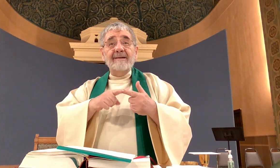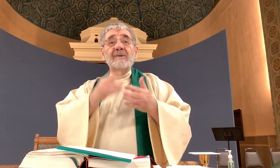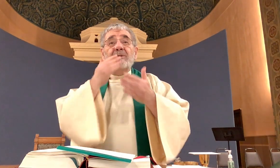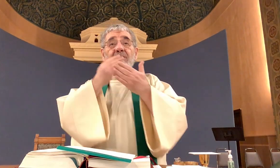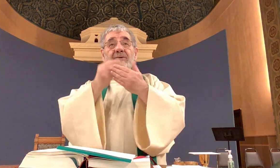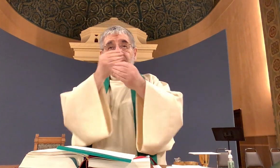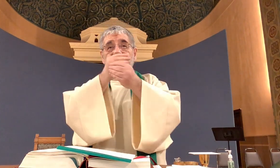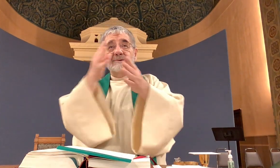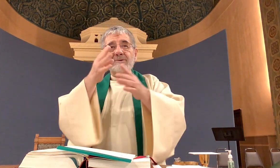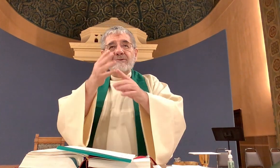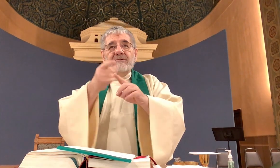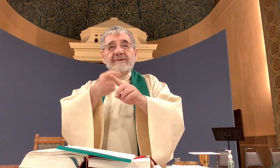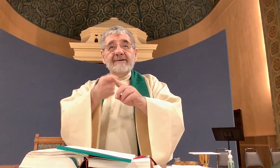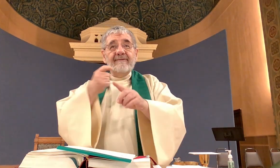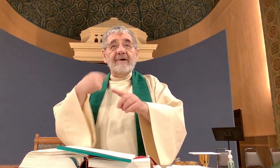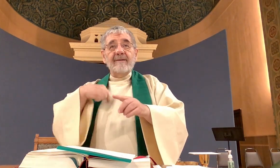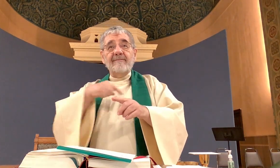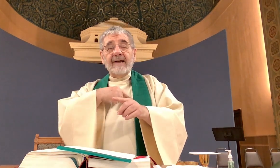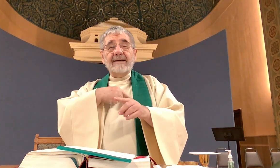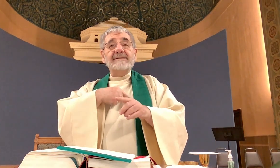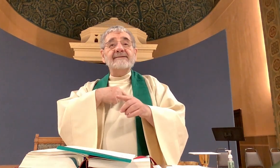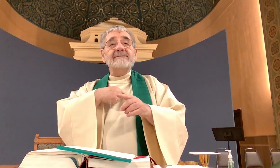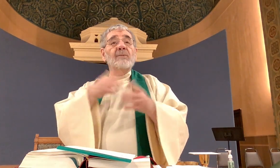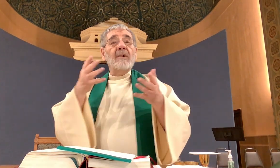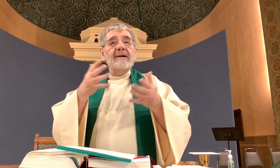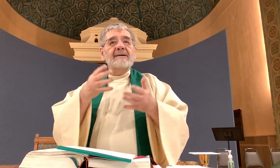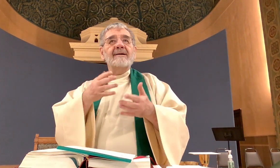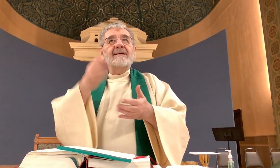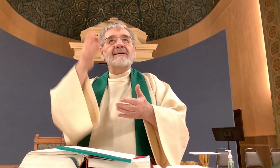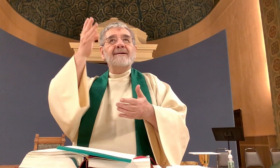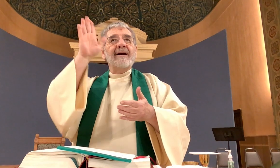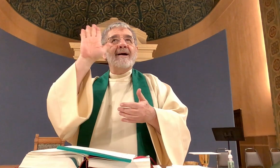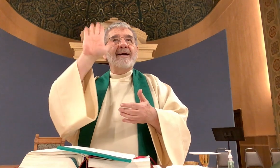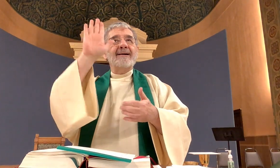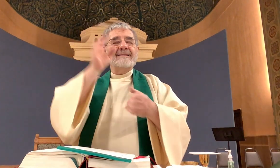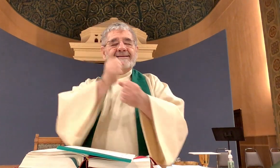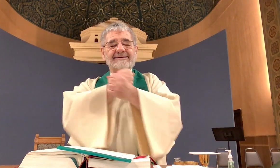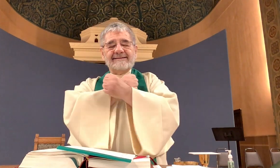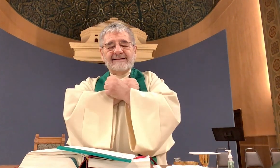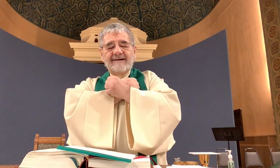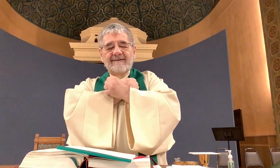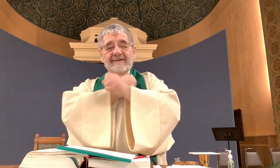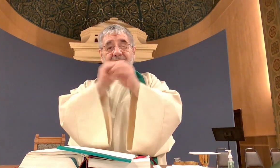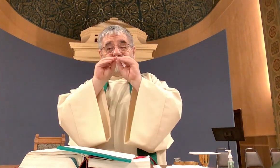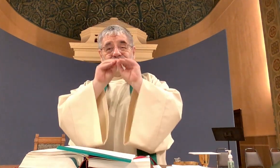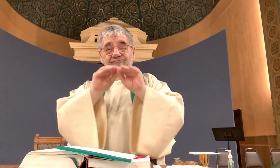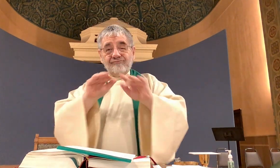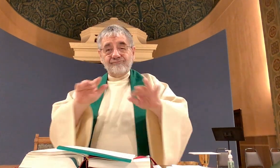then the gospel of God's love spreads through us